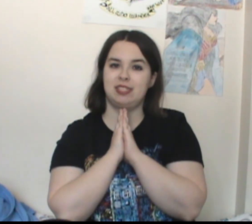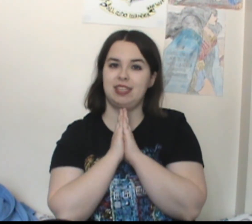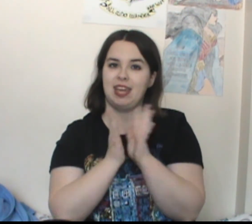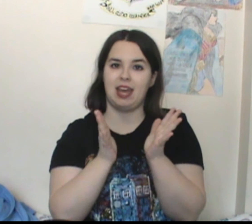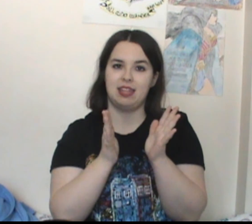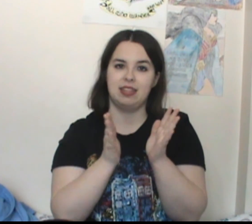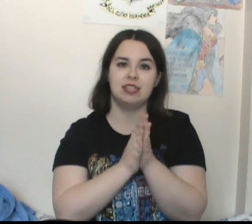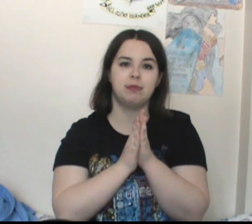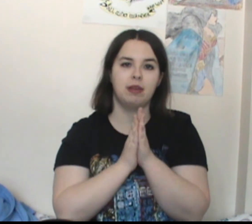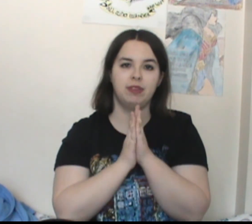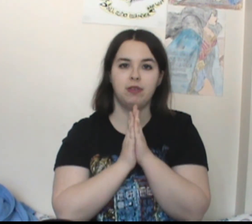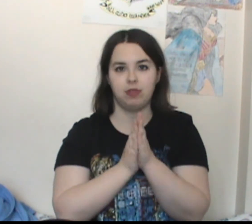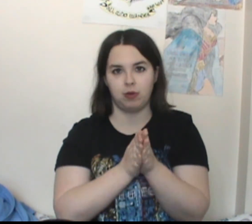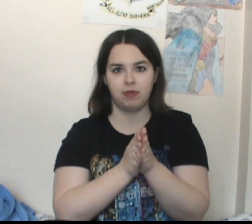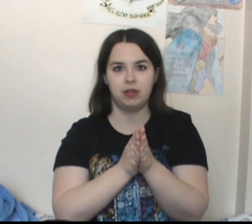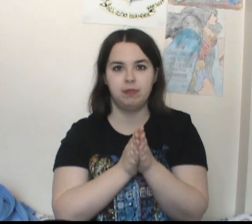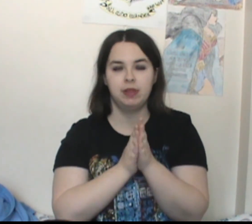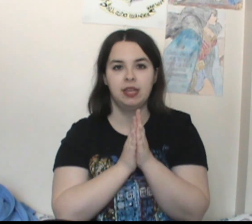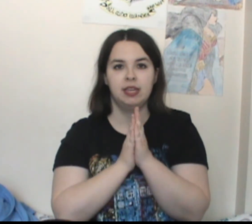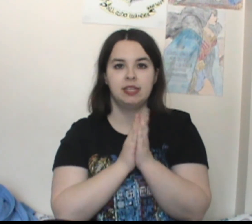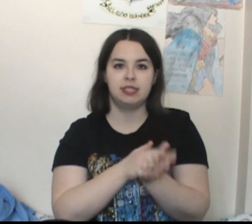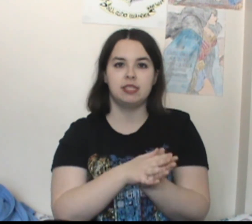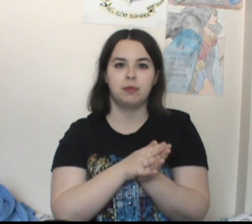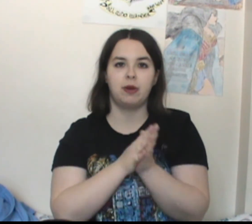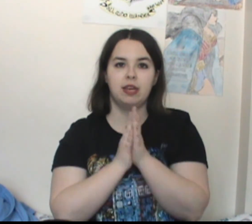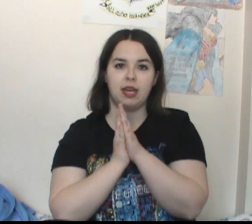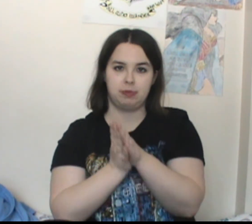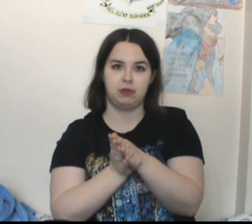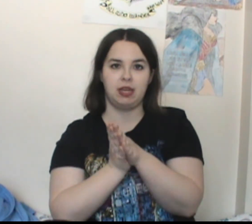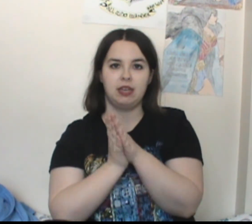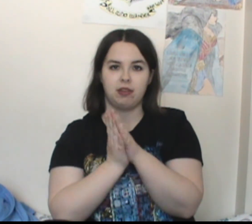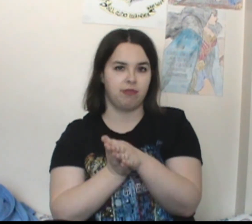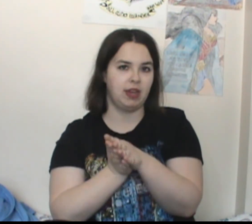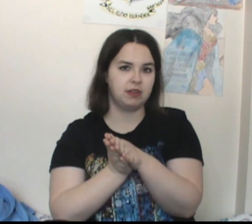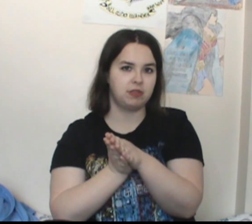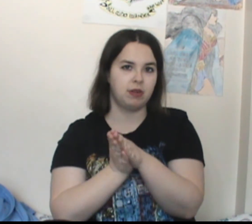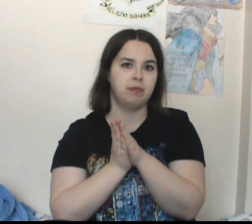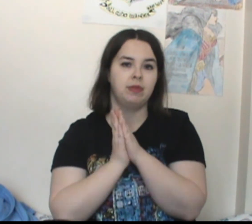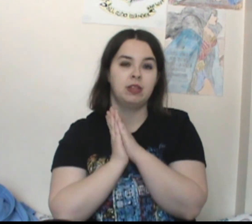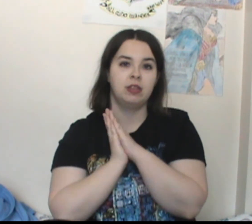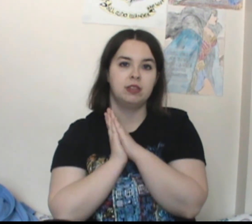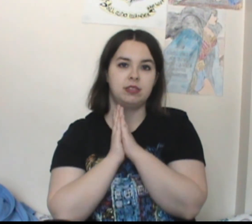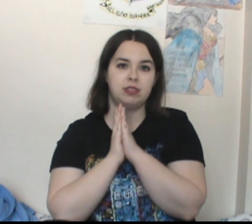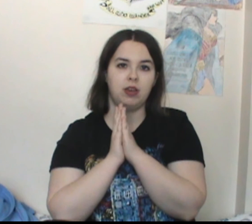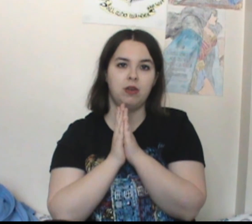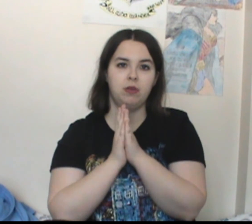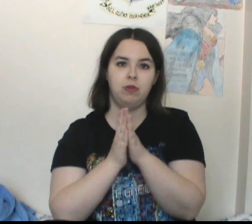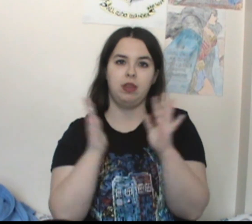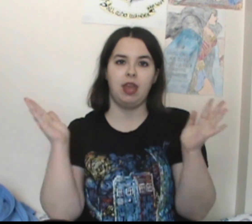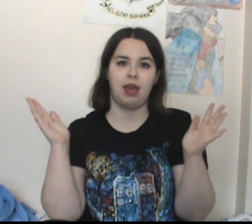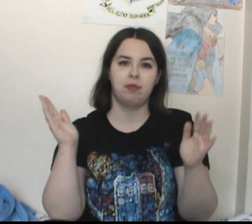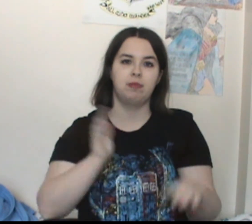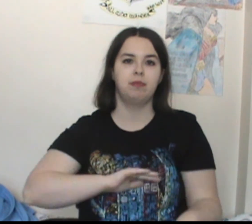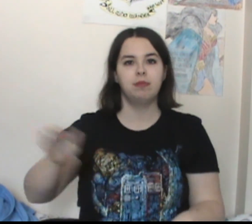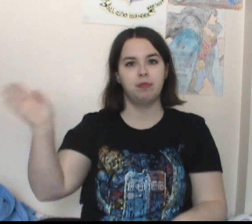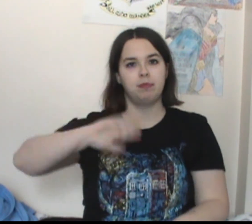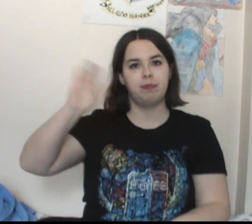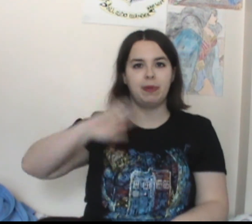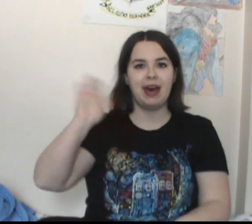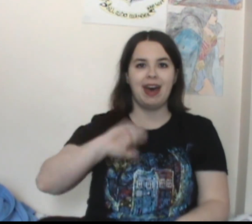yeah that's my review of the Orville. Season 1 episode 10 called Firestorm. So yeah. Bye!